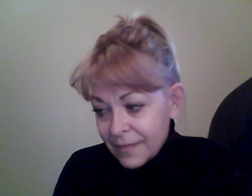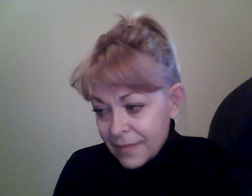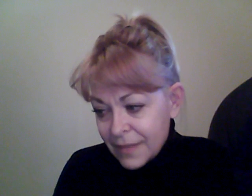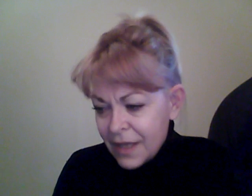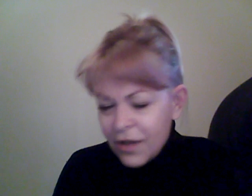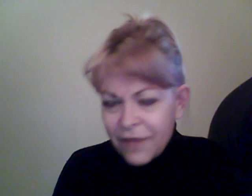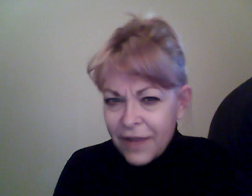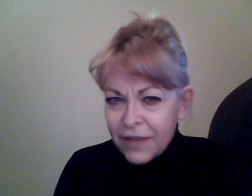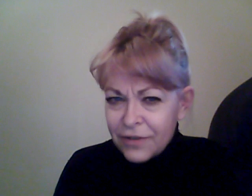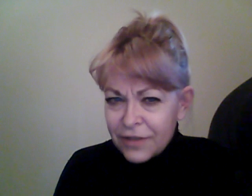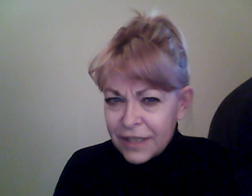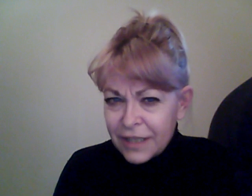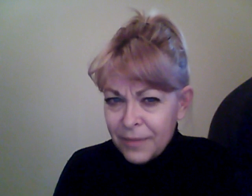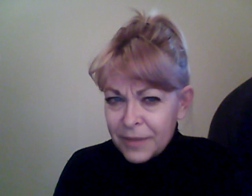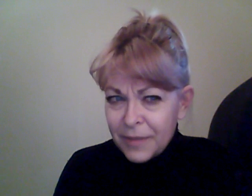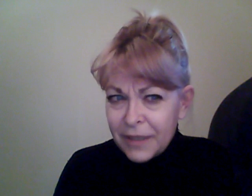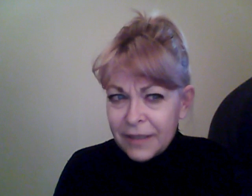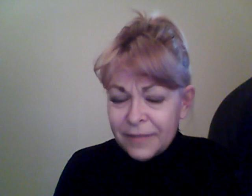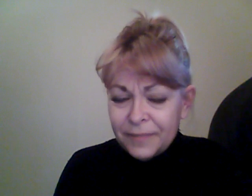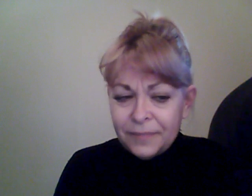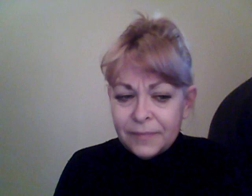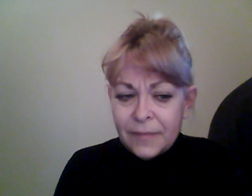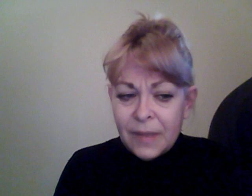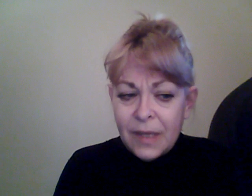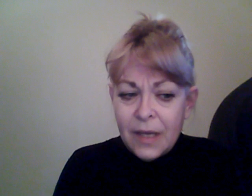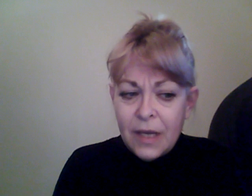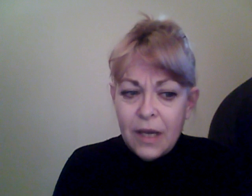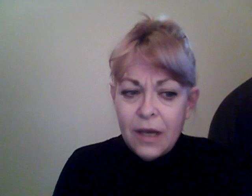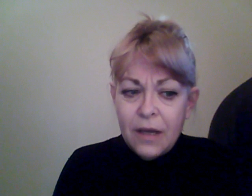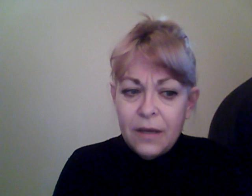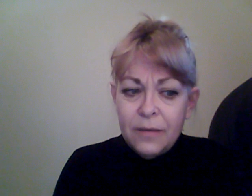Um, lot of answers did come to me. Um,